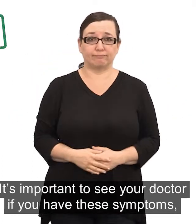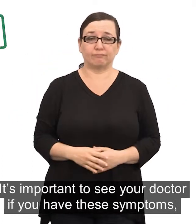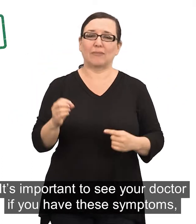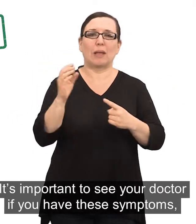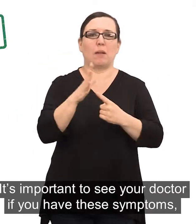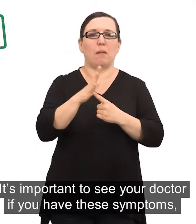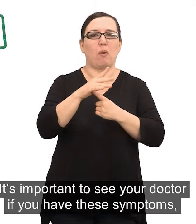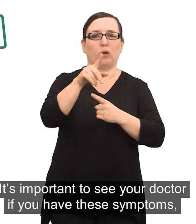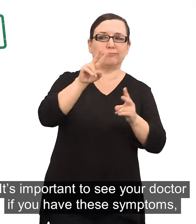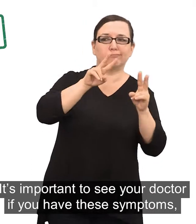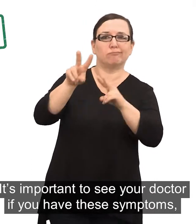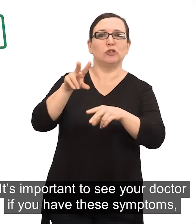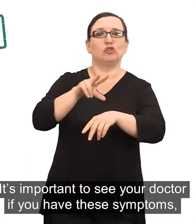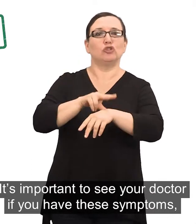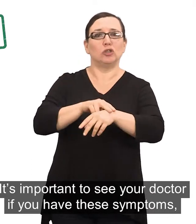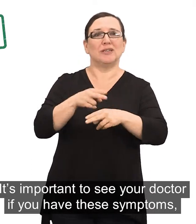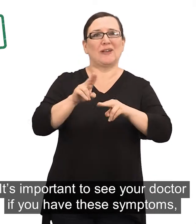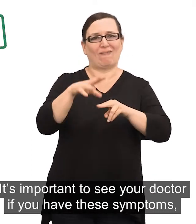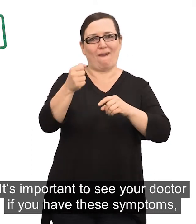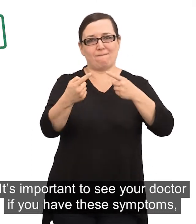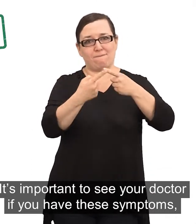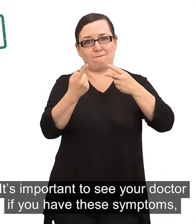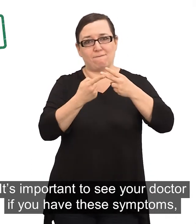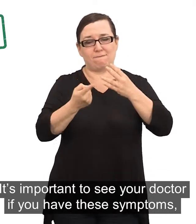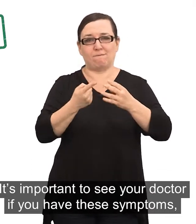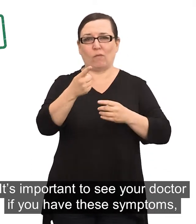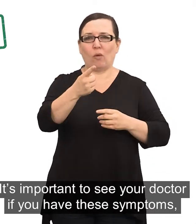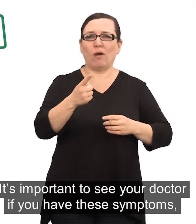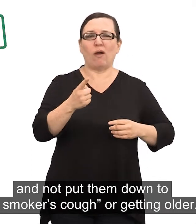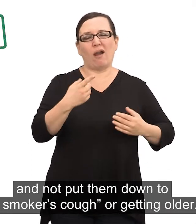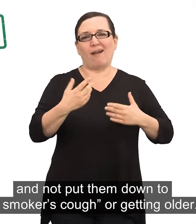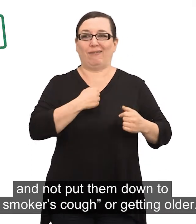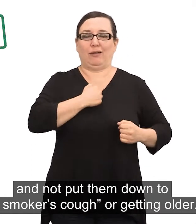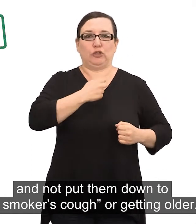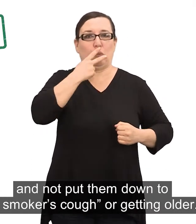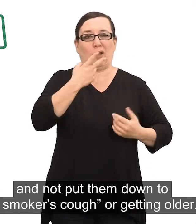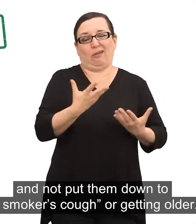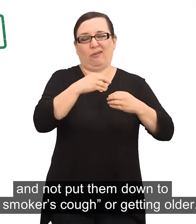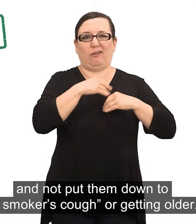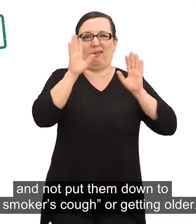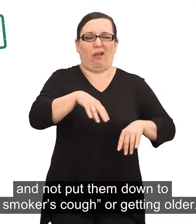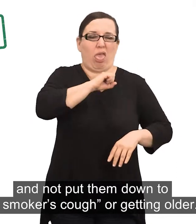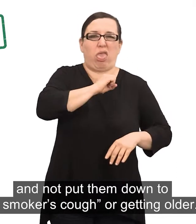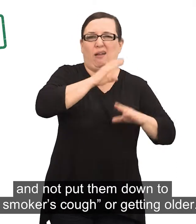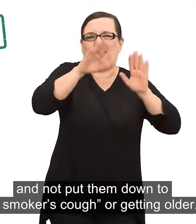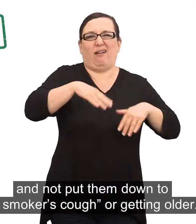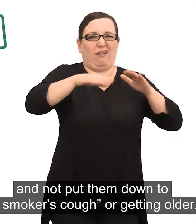It's important to see your doctor if you have these symptoms, and not put them down to a smoker's cough or getting older.